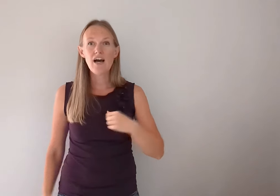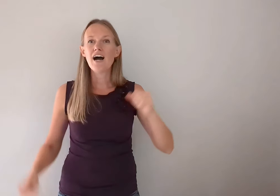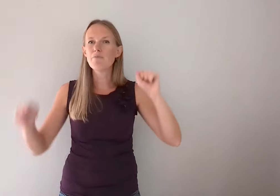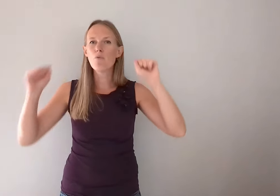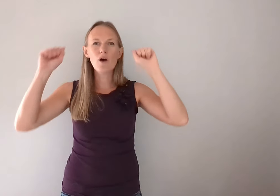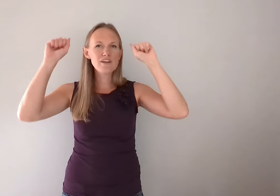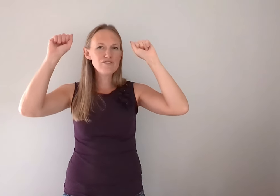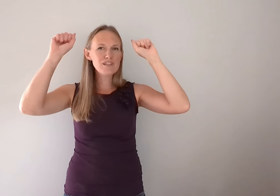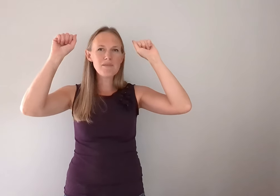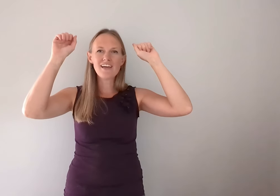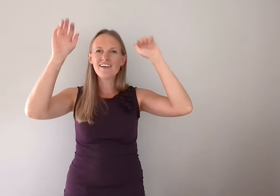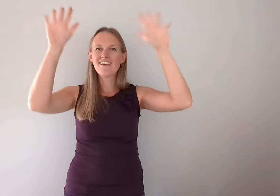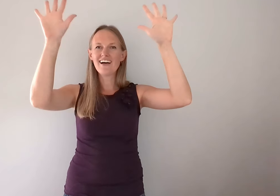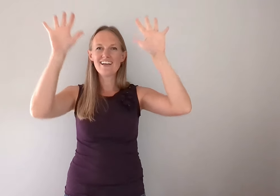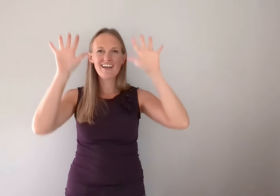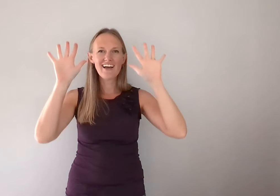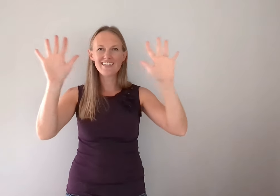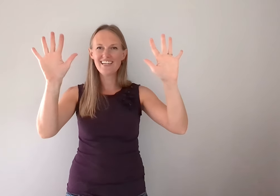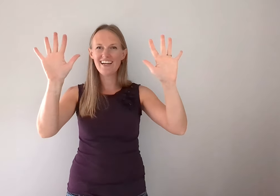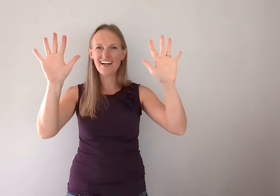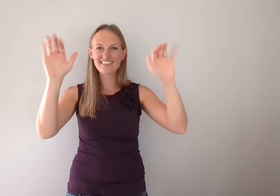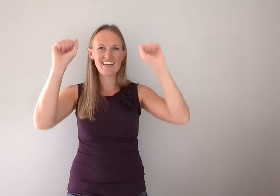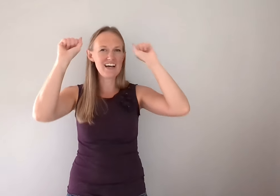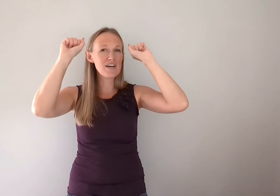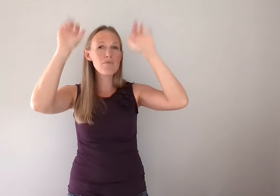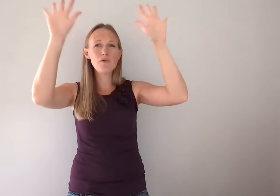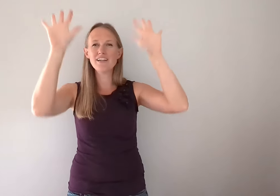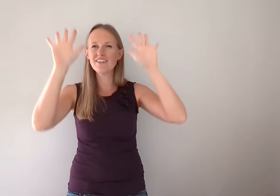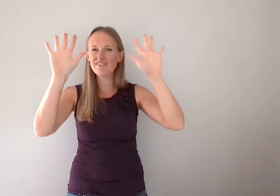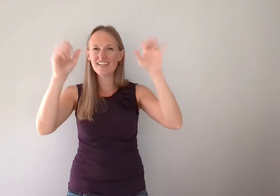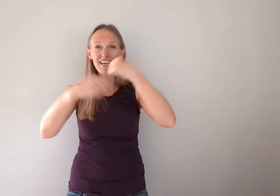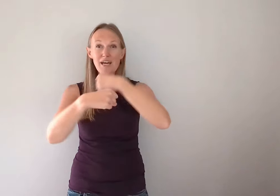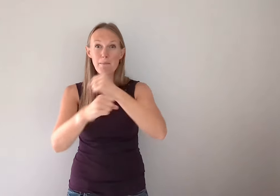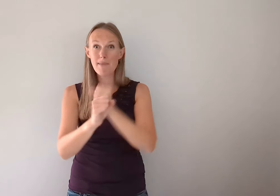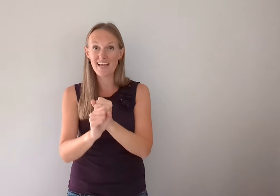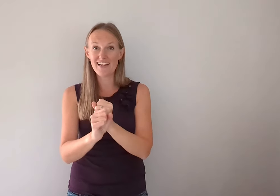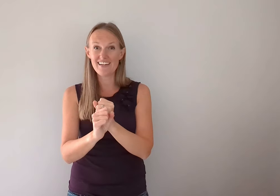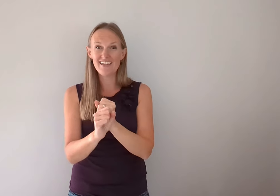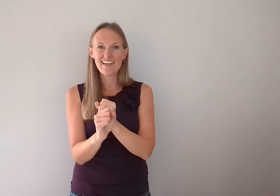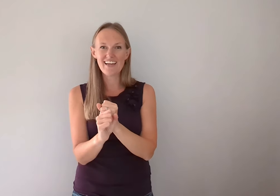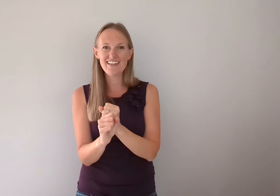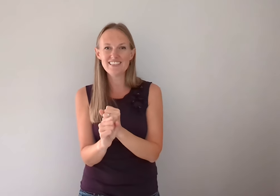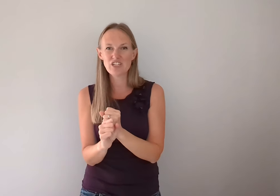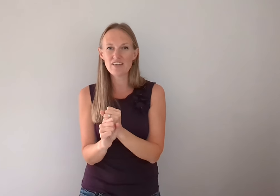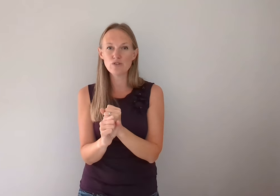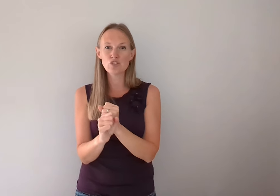I'm wonderfully made. High ten. High ten. I'm wonderfully made. Okay. Let's try those